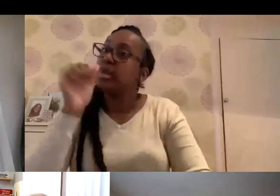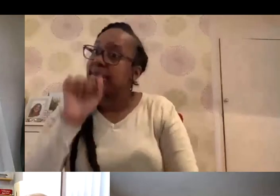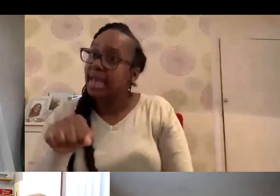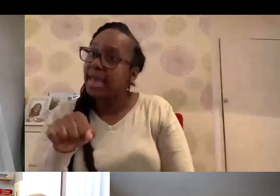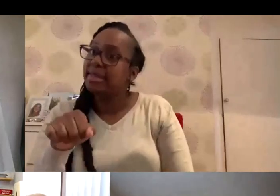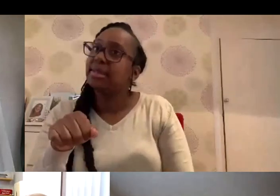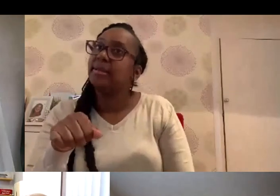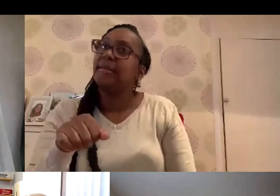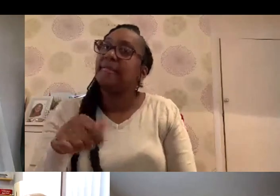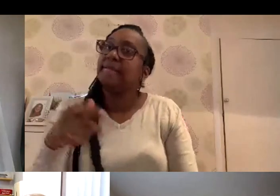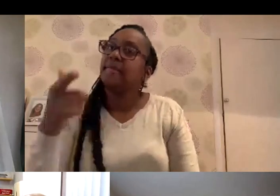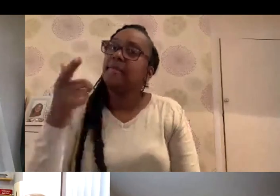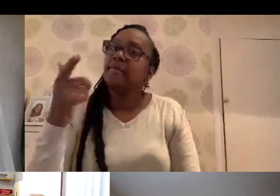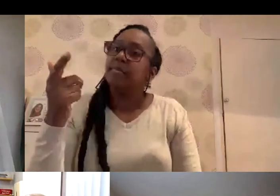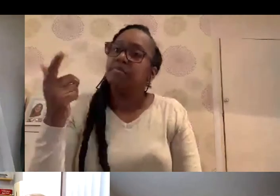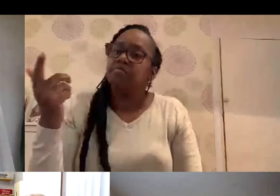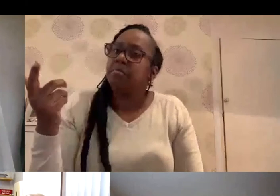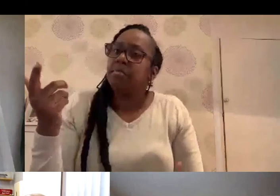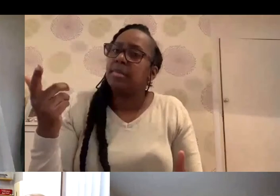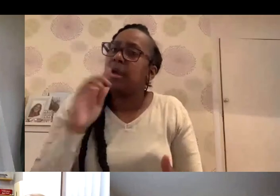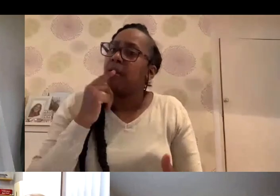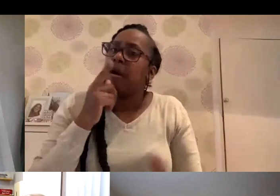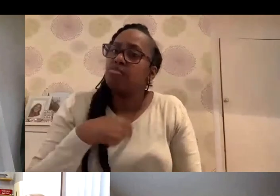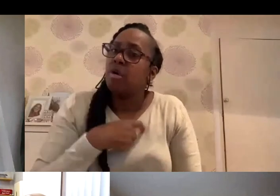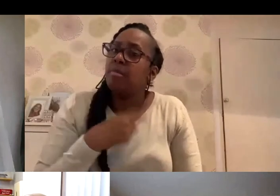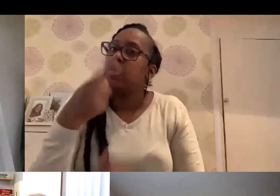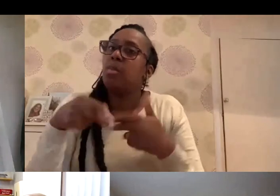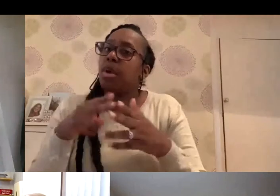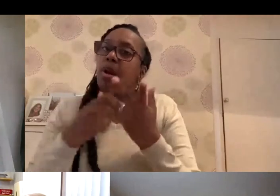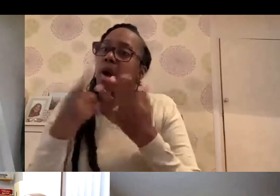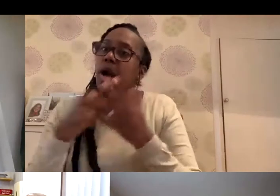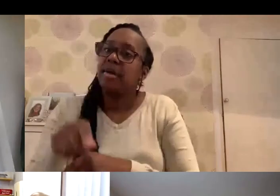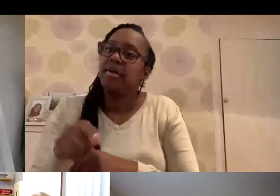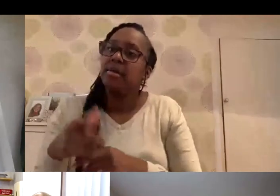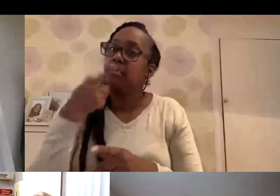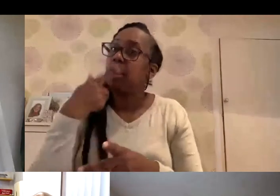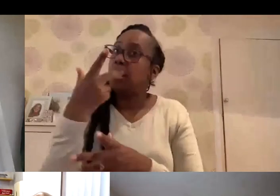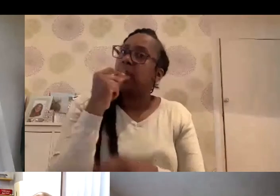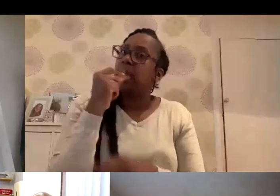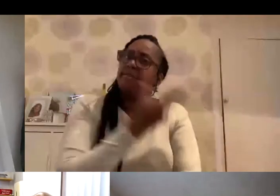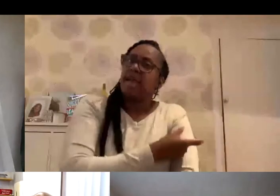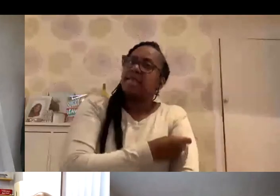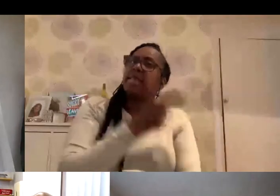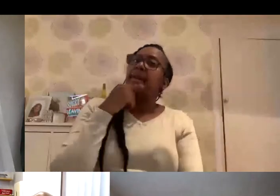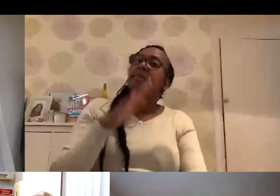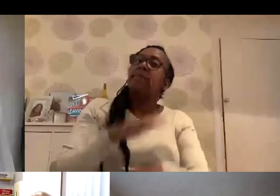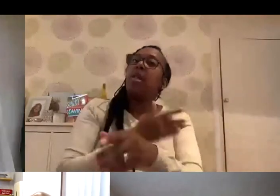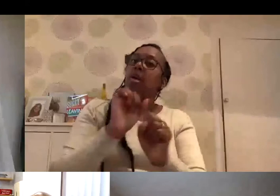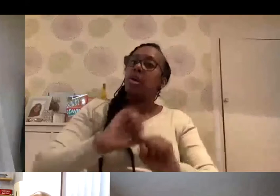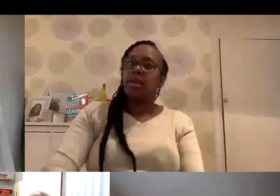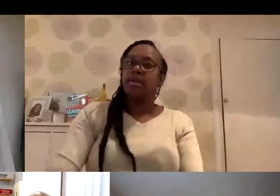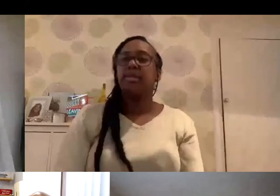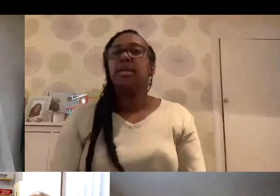they're just, I can't, I don't even, you know, I can't promise one way or the other. I'm sure you'll still be able to get it. But it just may be a longer way to cure.